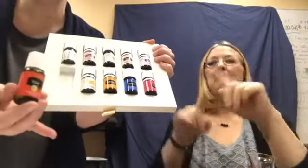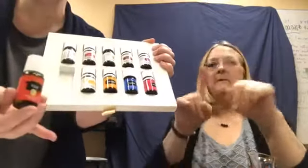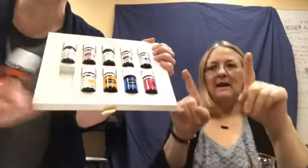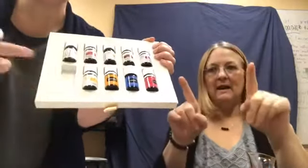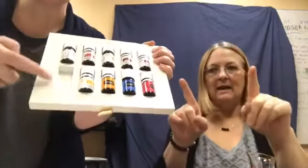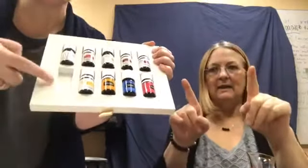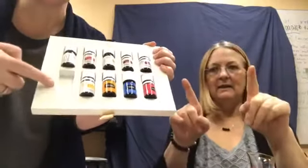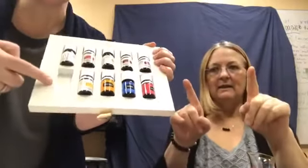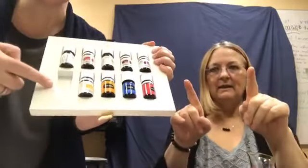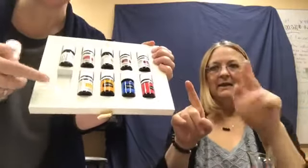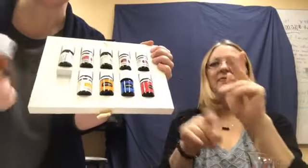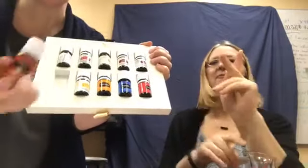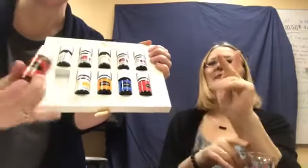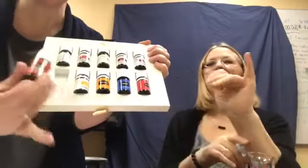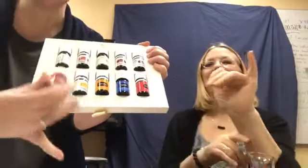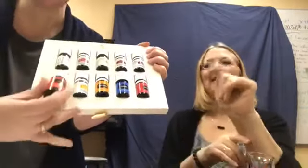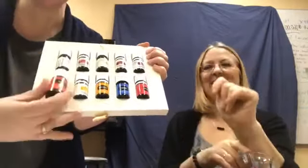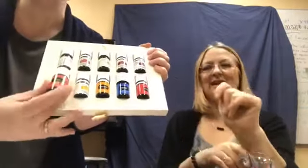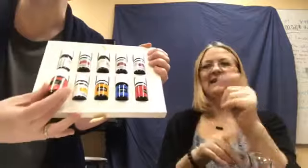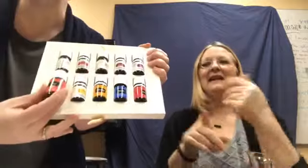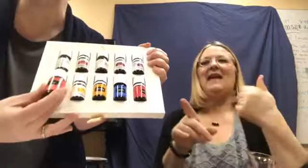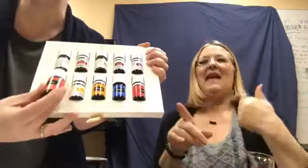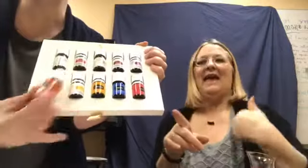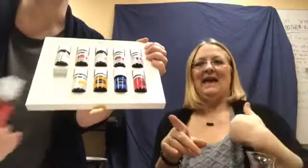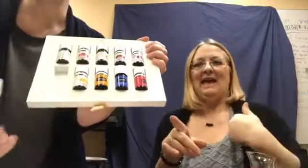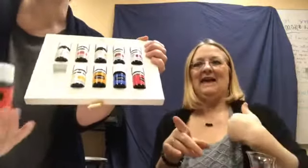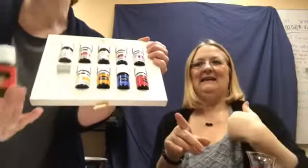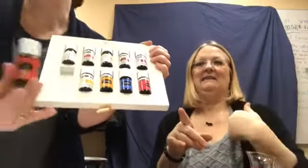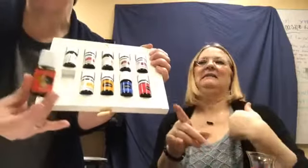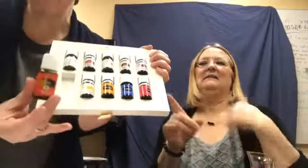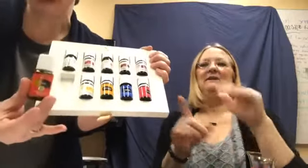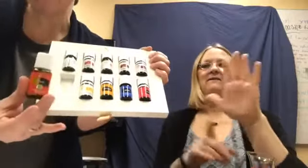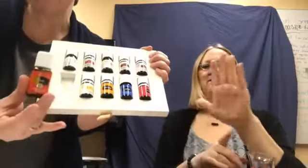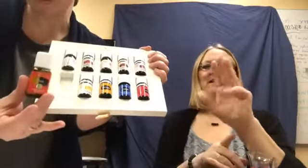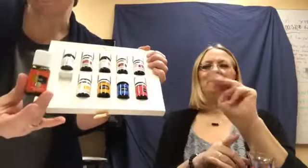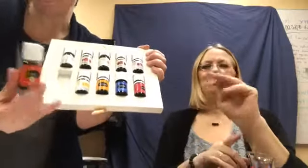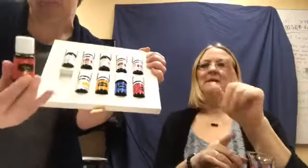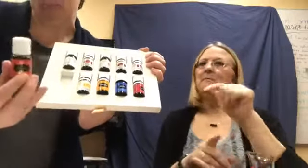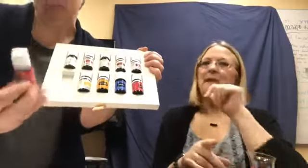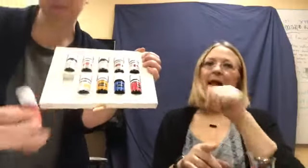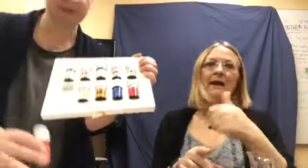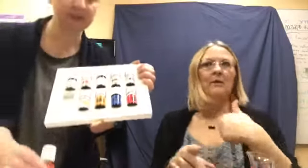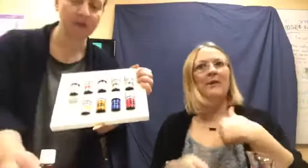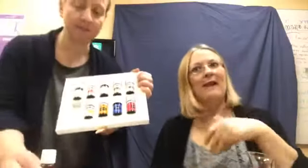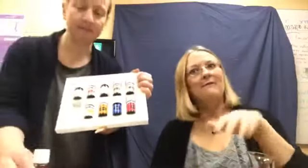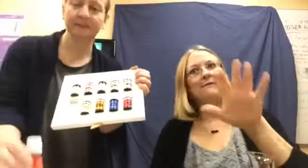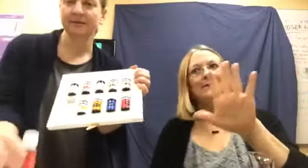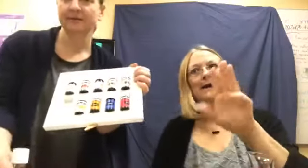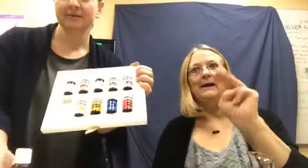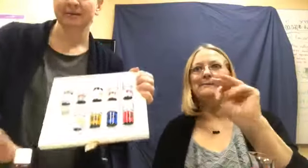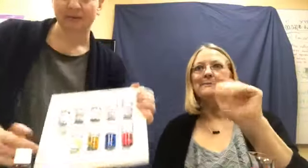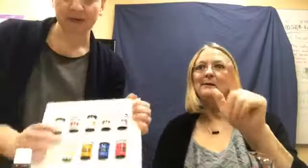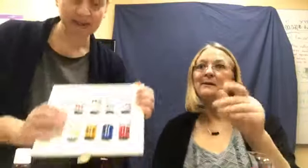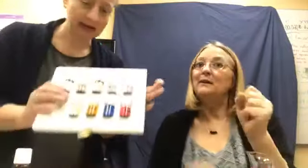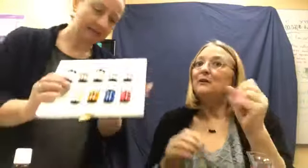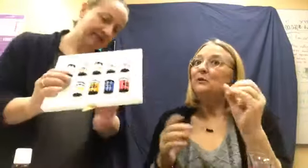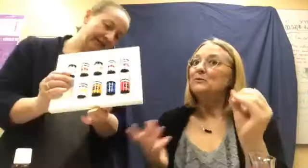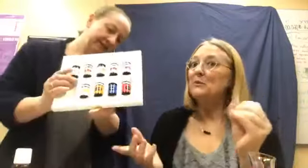but the kit now comes with it in a five, but I don't have a five. Okay. So we're going to talk about these.